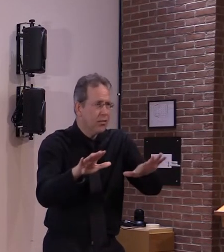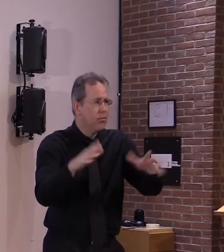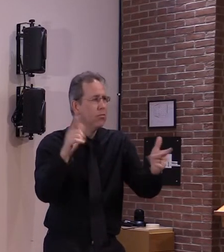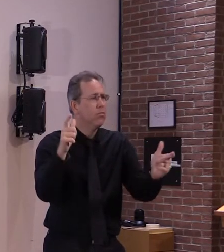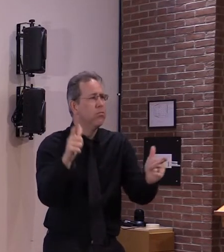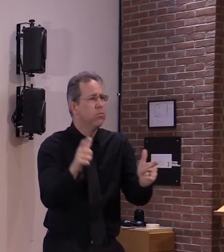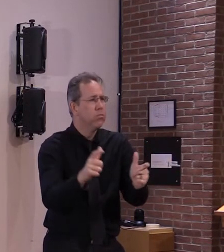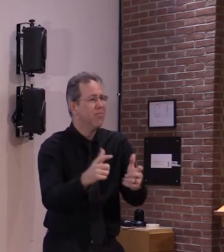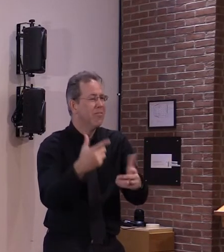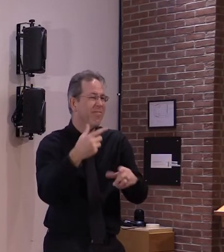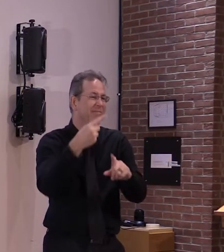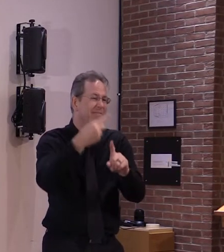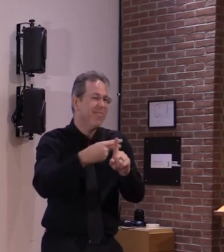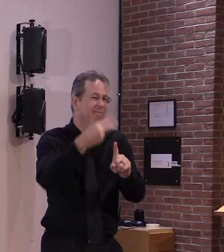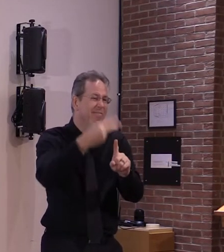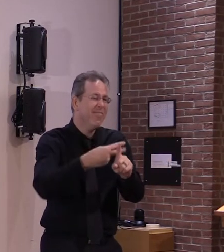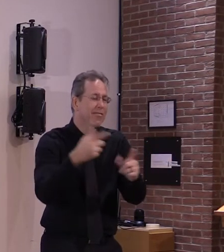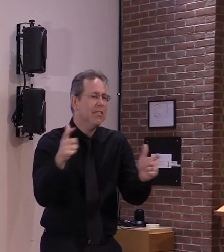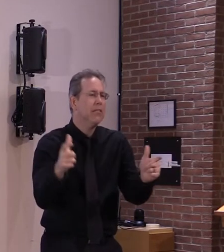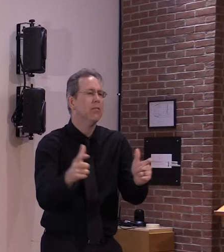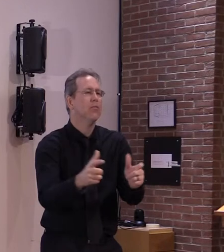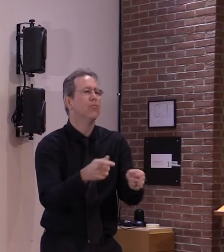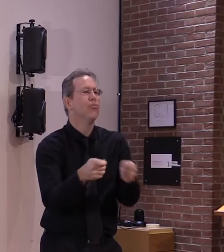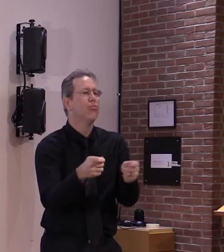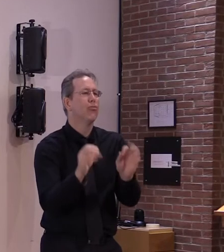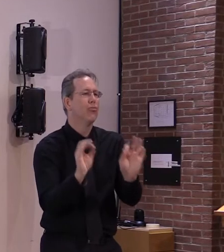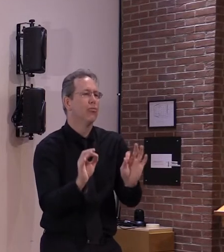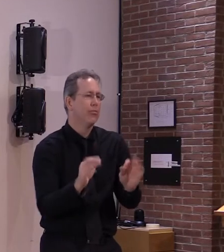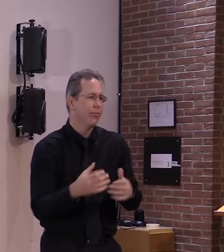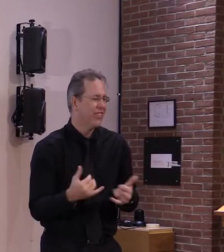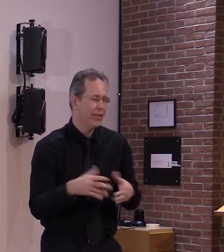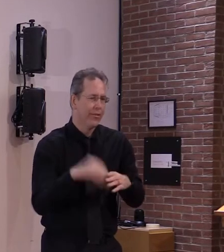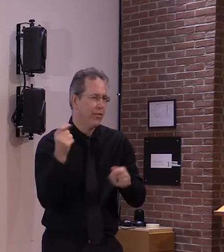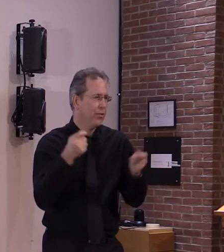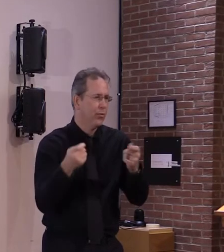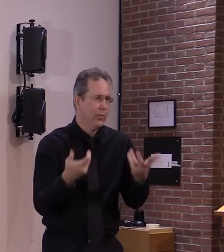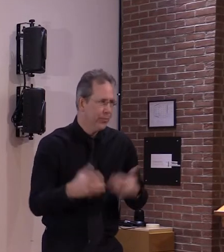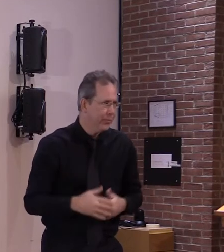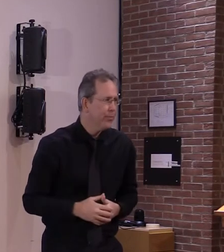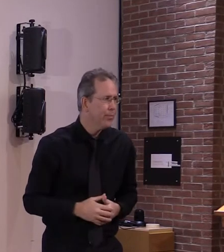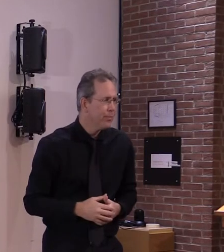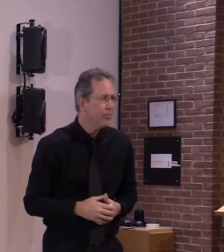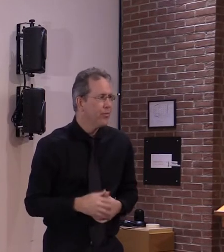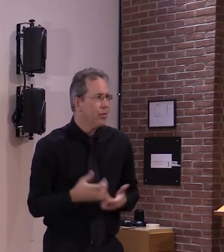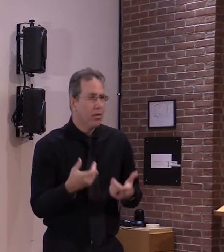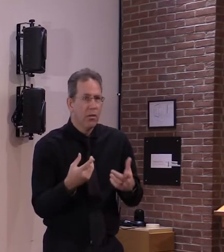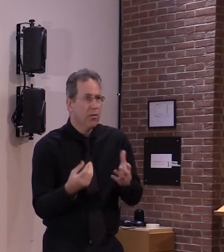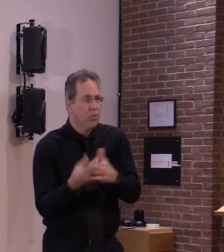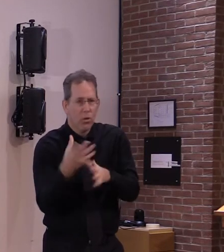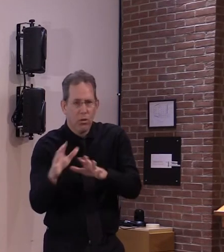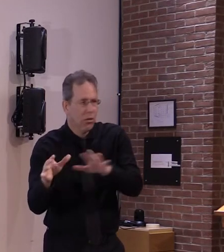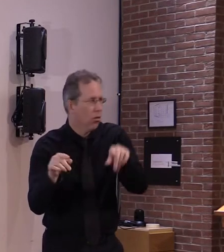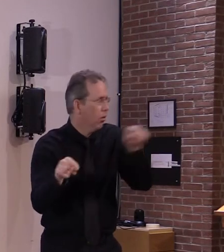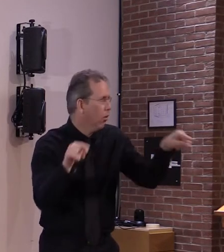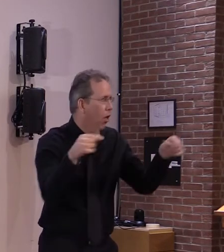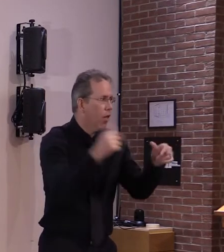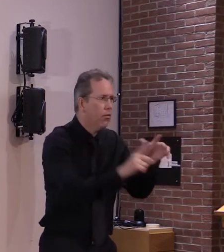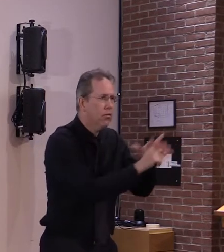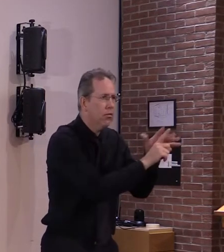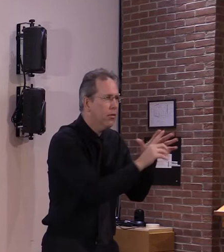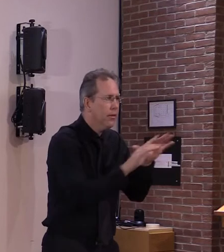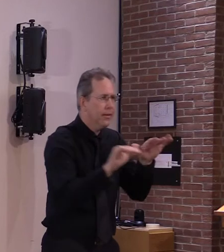testing regimens so our ability to quickly identify a positive staff member or patient